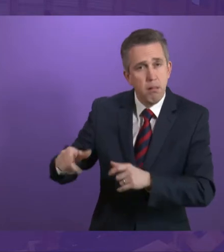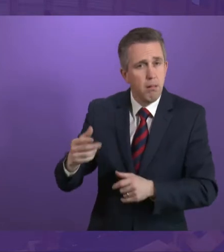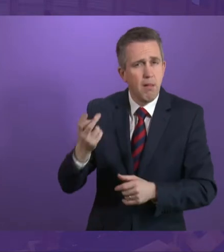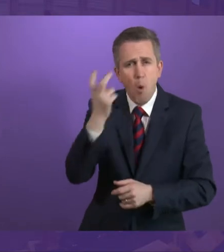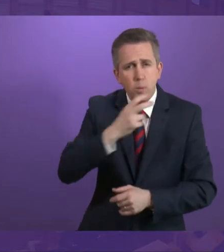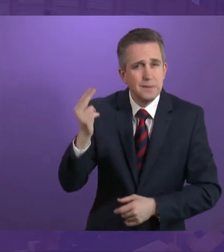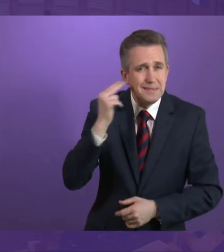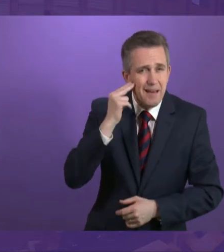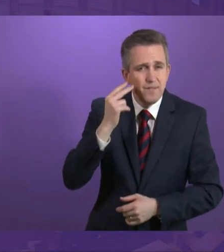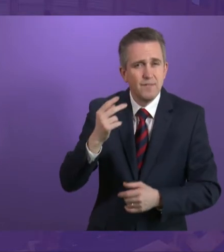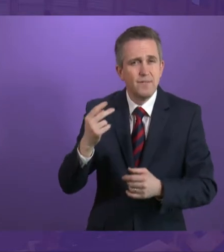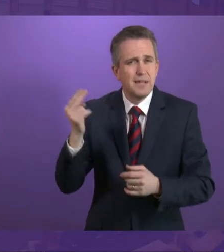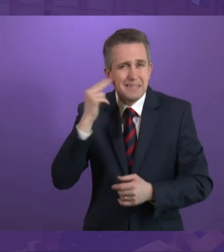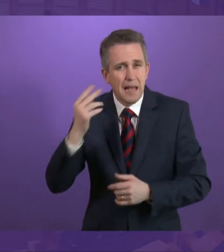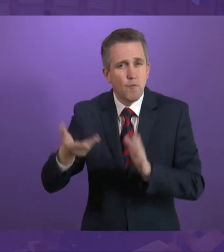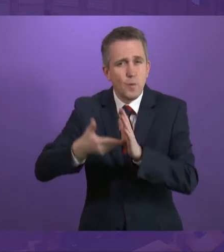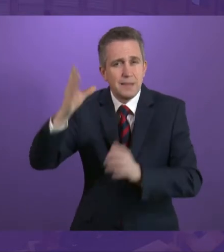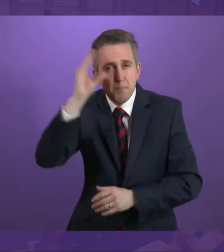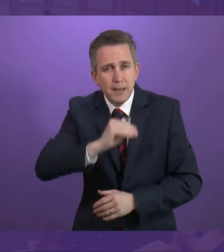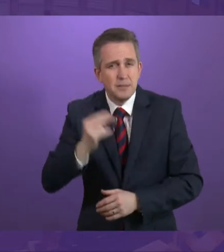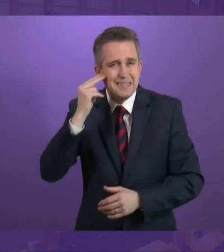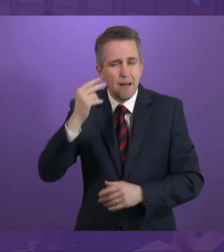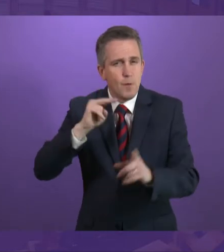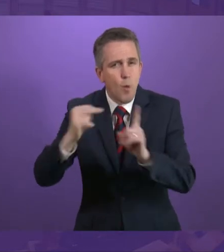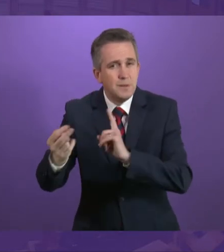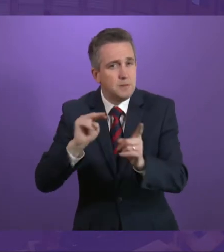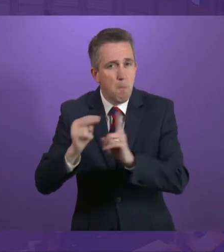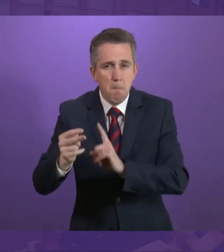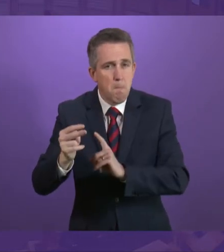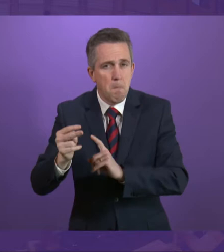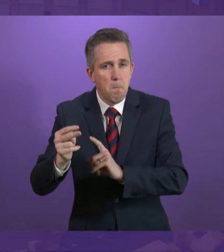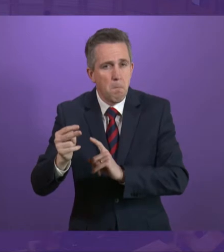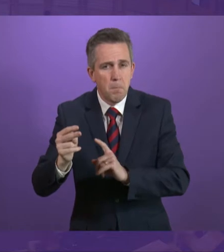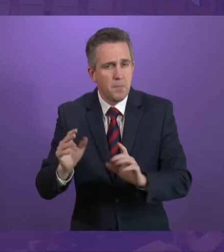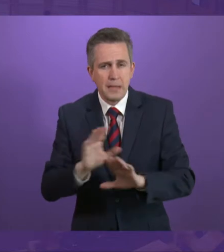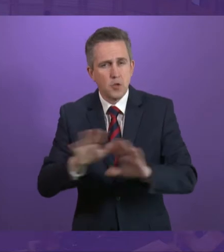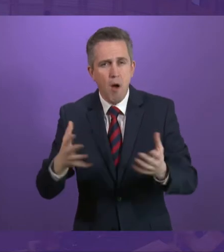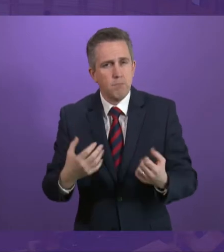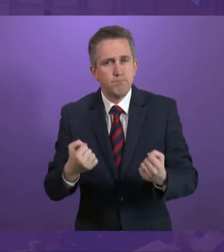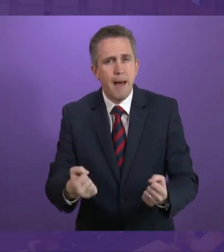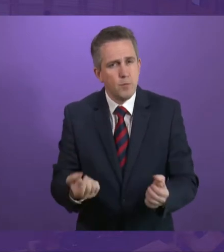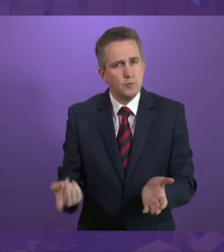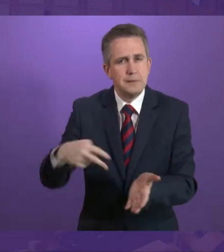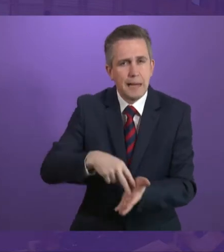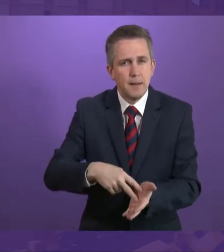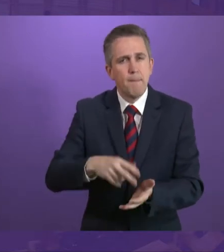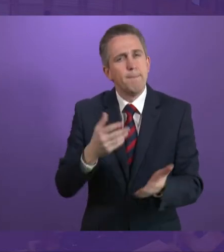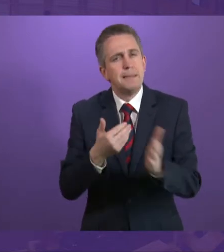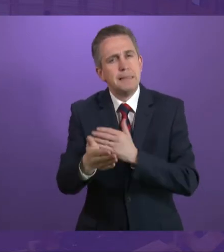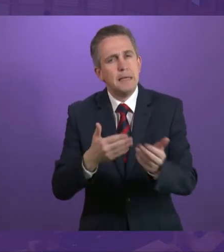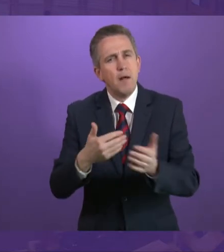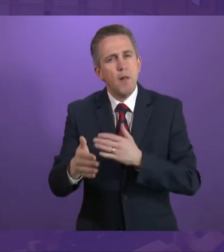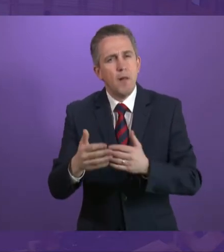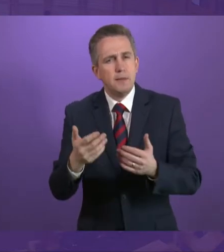older people, those with dementia and autism, they may be less able, feel less comfortable to speak up and manage that